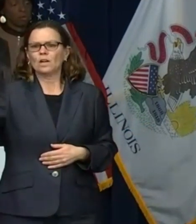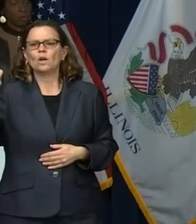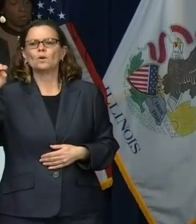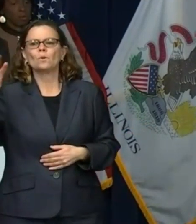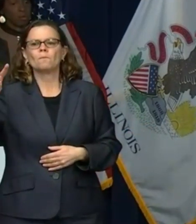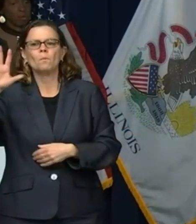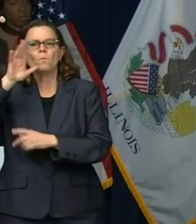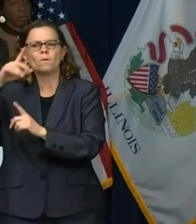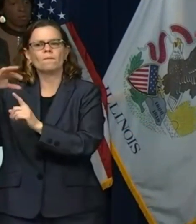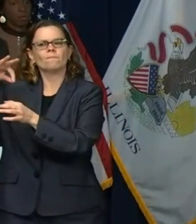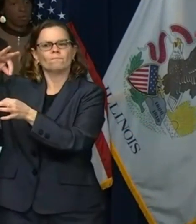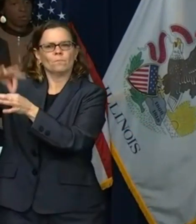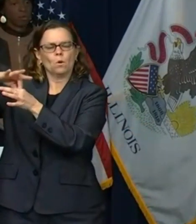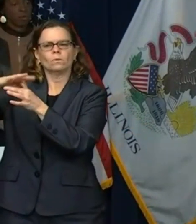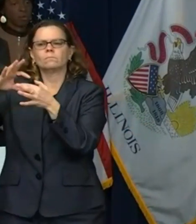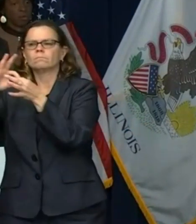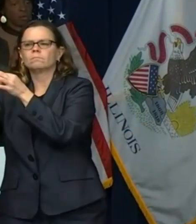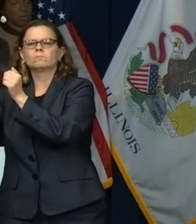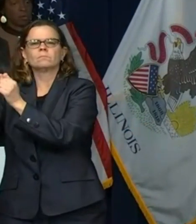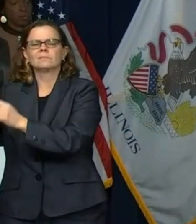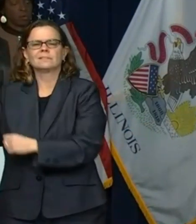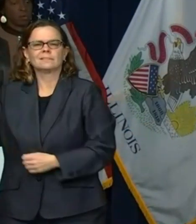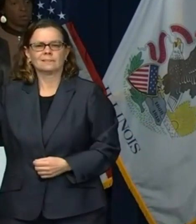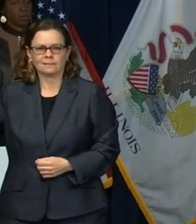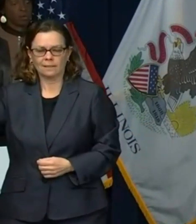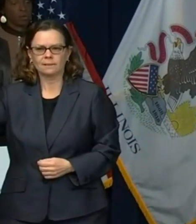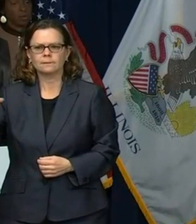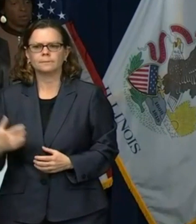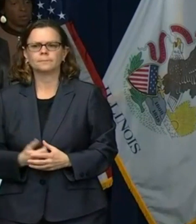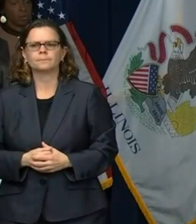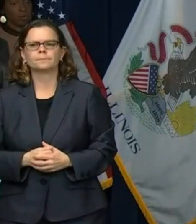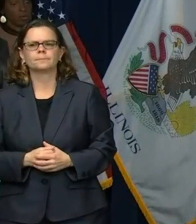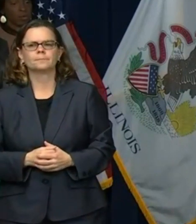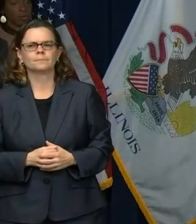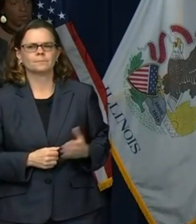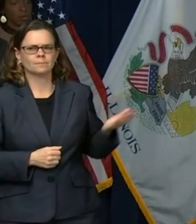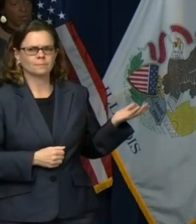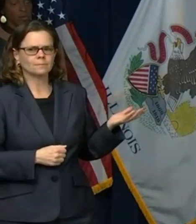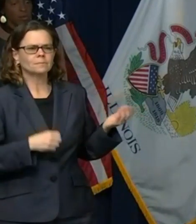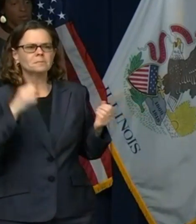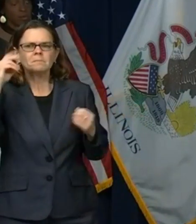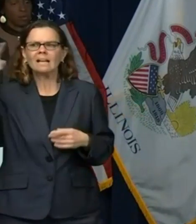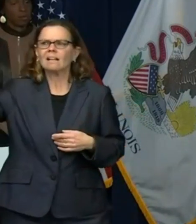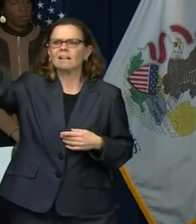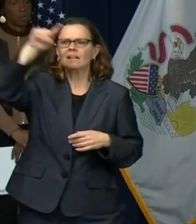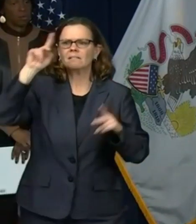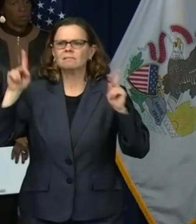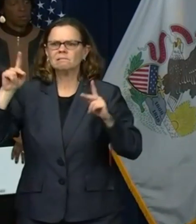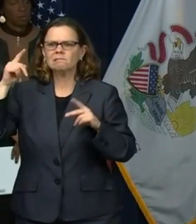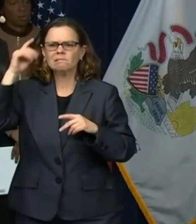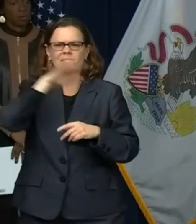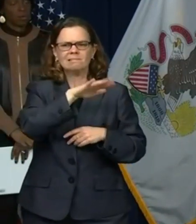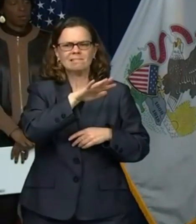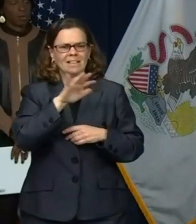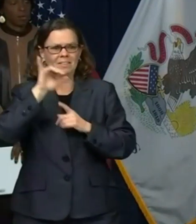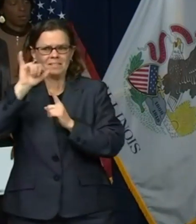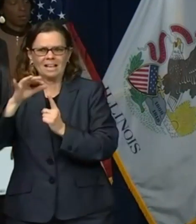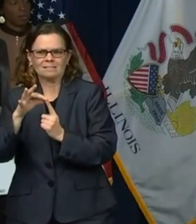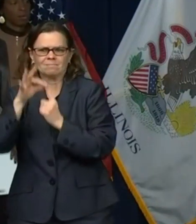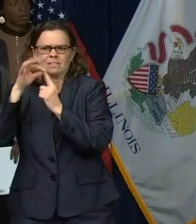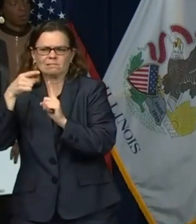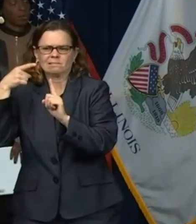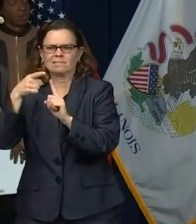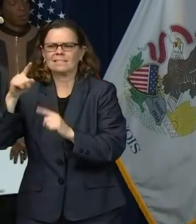that once they're allowed to reopen, they've been hit so hard, that implementing that graduated tax would hurt them even more. What are your thoughts on